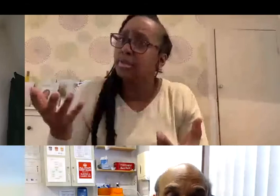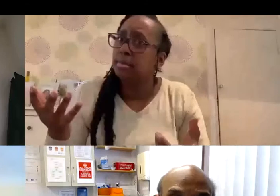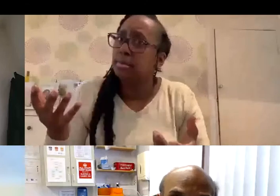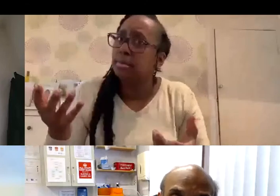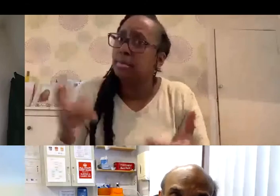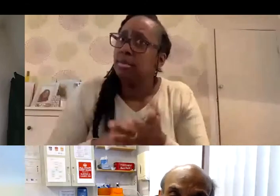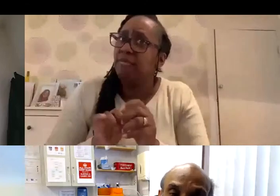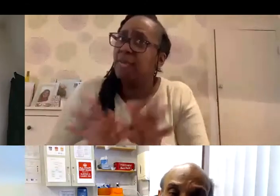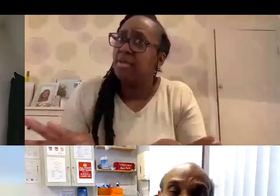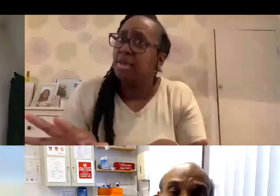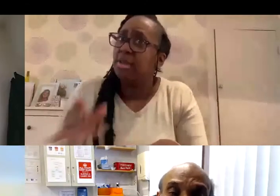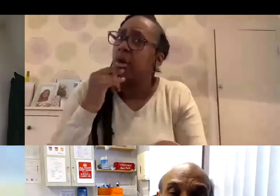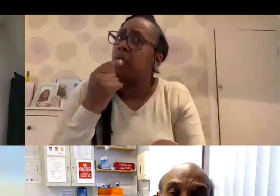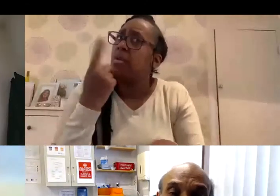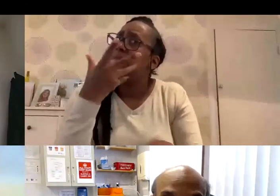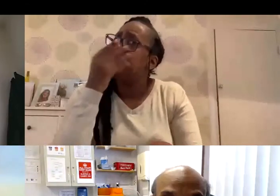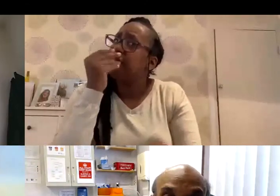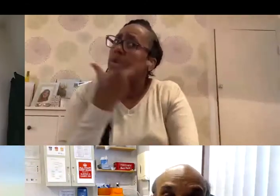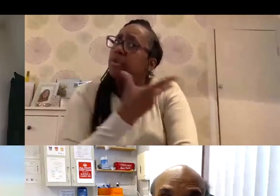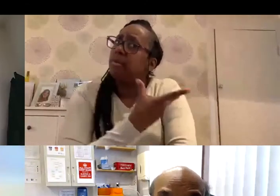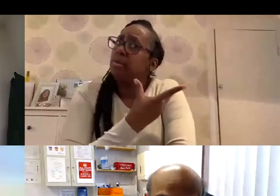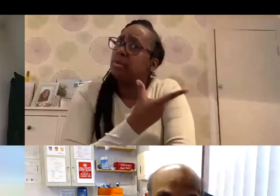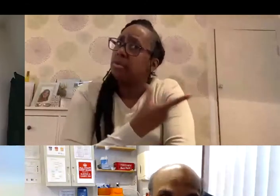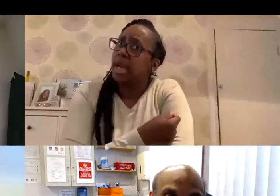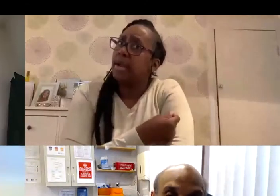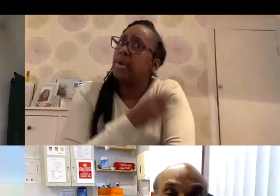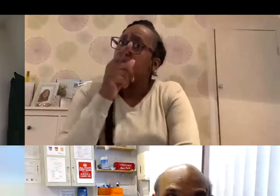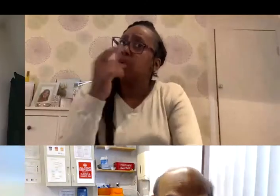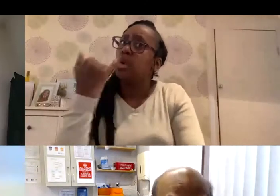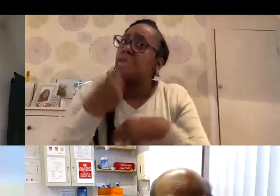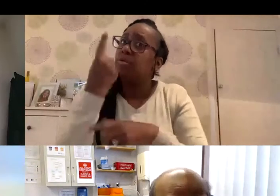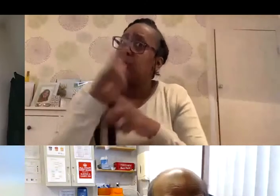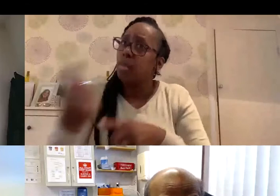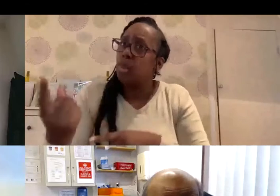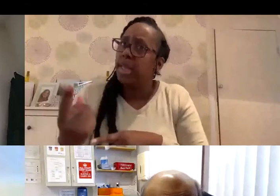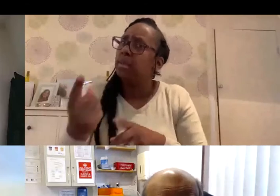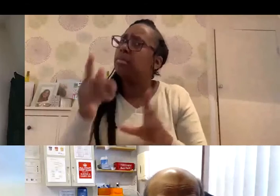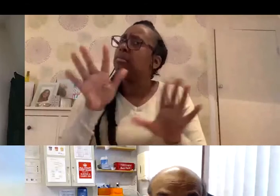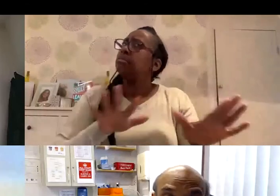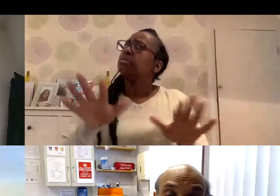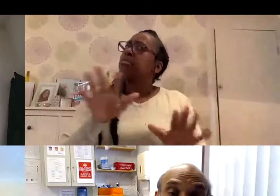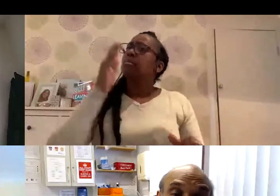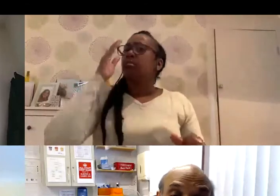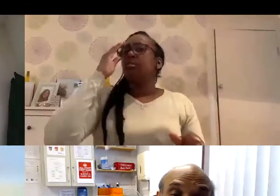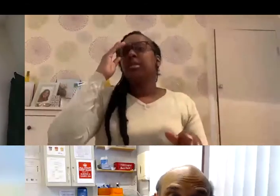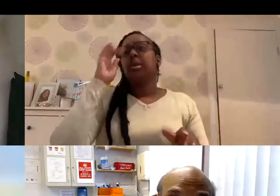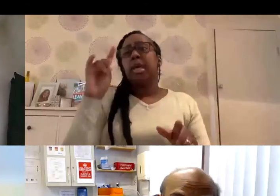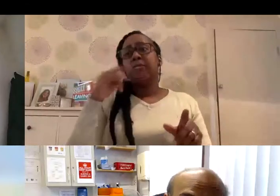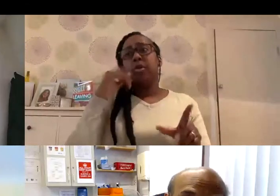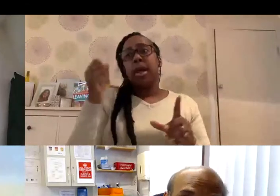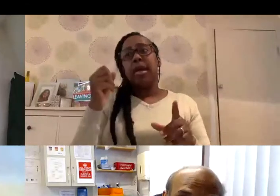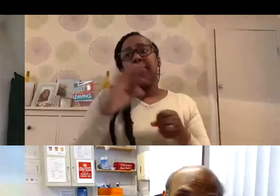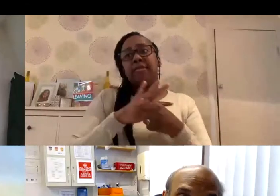vaccine makes you unwell for a week, we can predict from that that if you meet COVID-19, it's